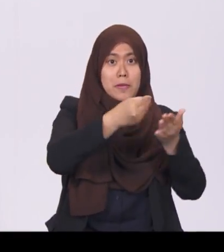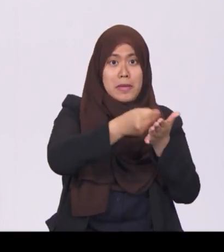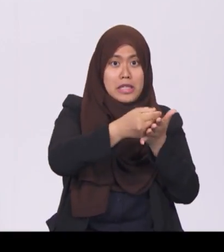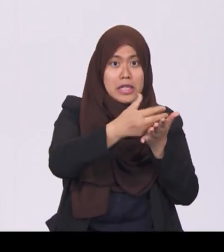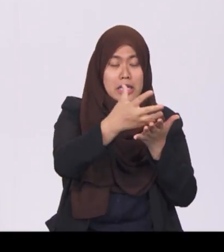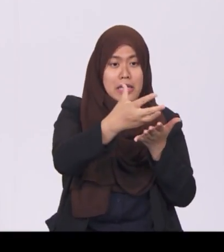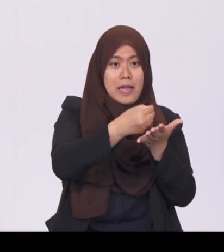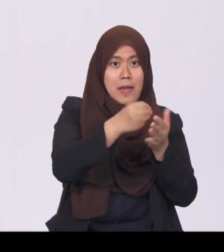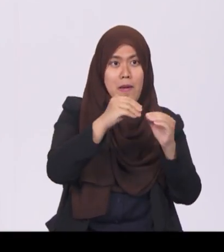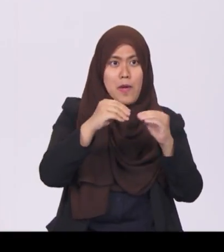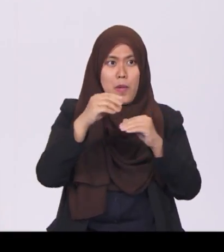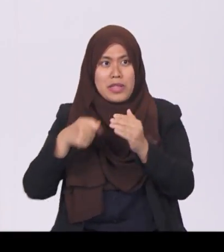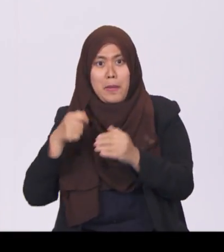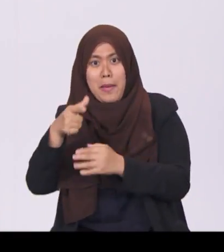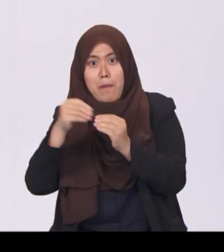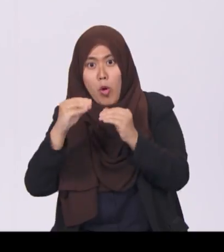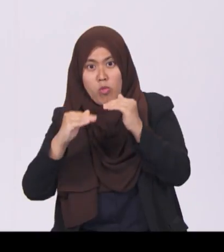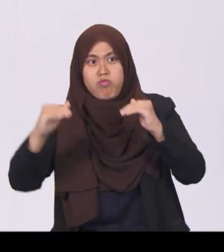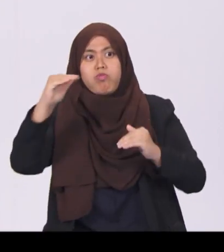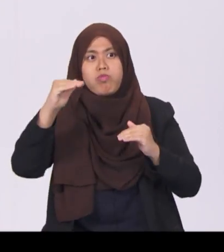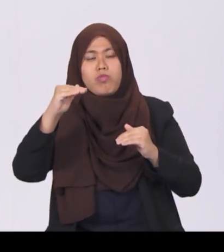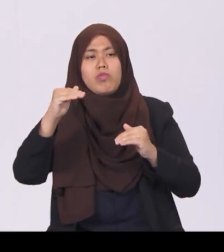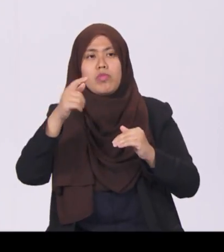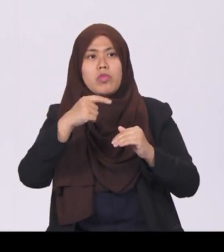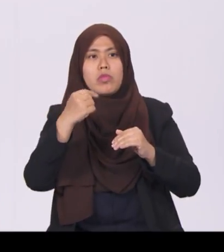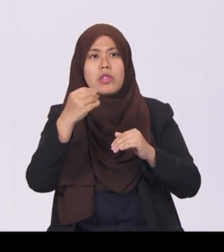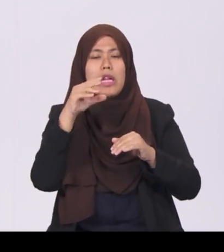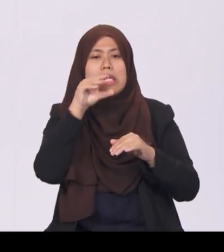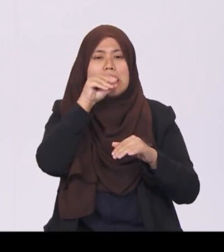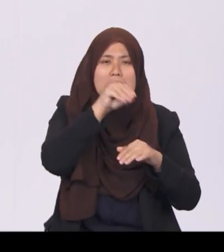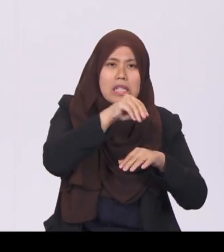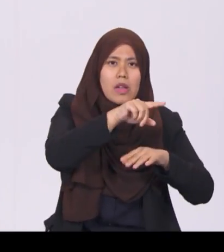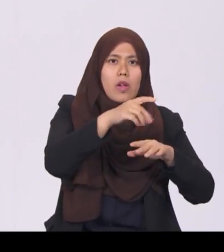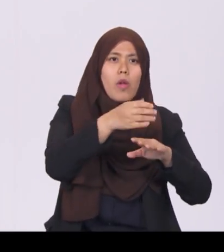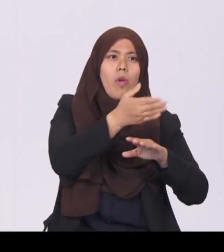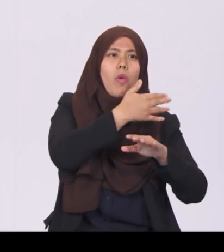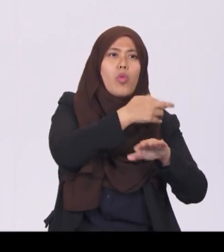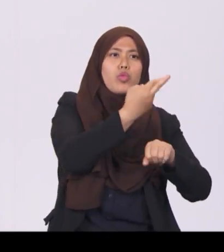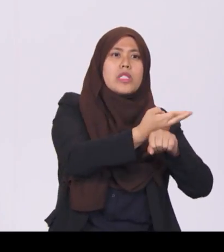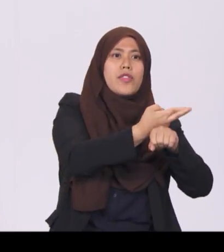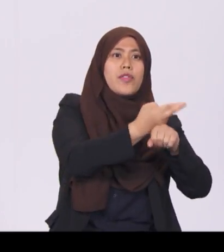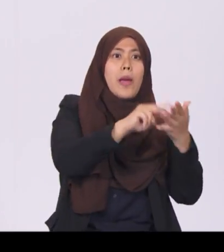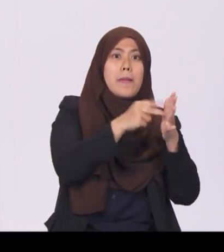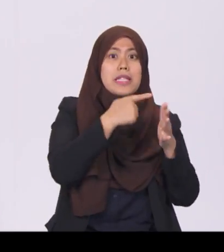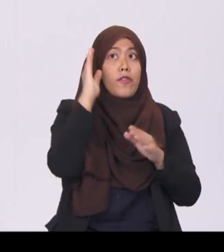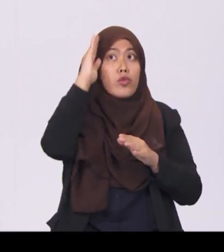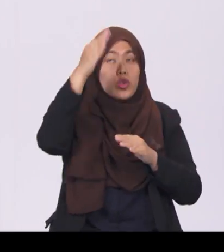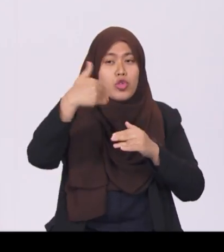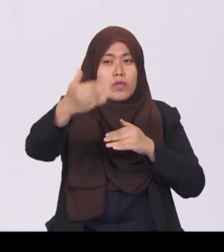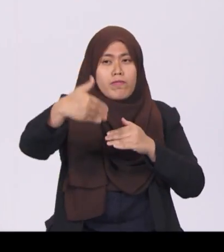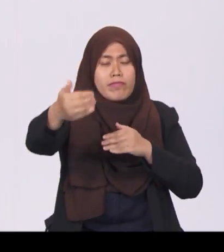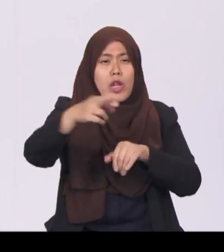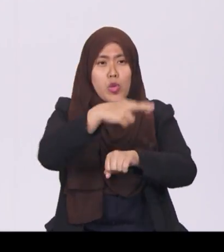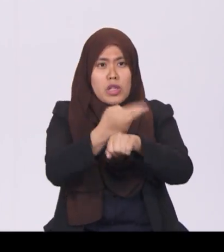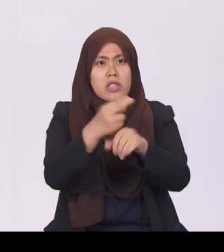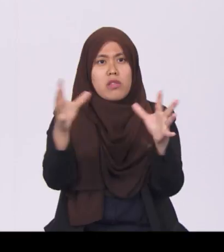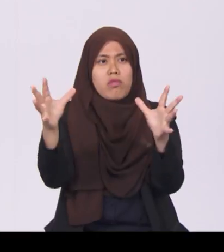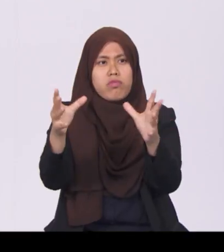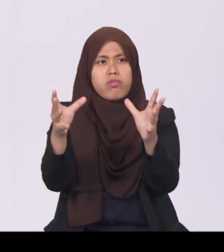Doing so would mean that our reserves will shrink over time, generating a progressively smaller stream of income in the